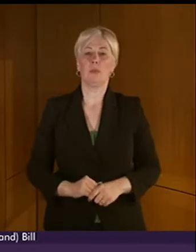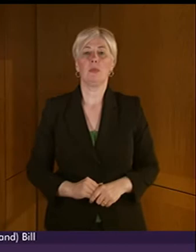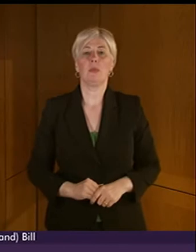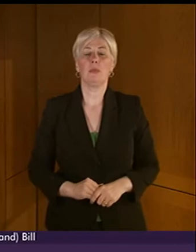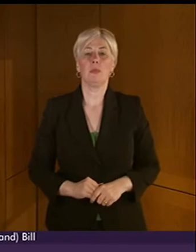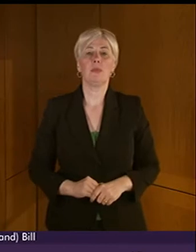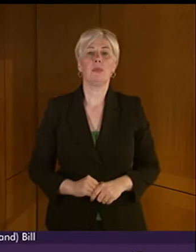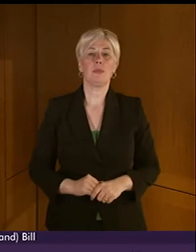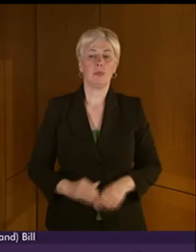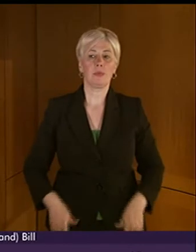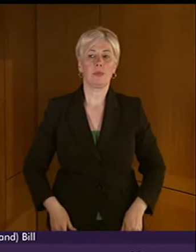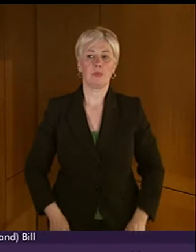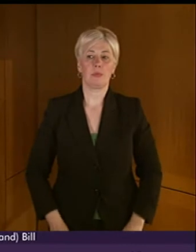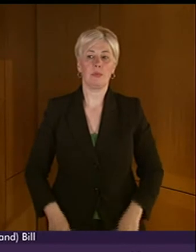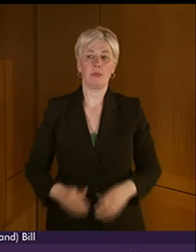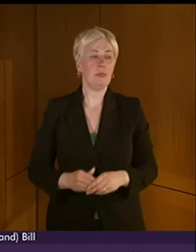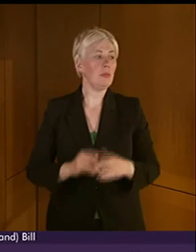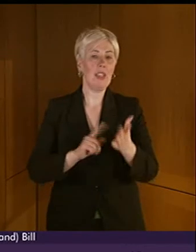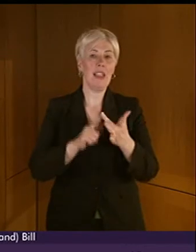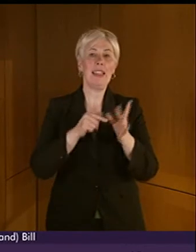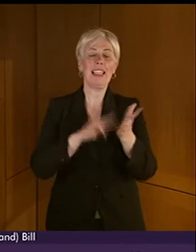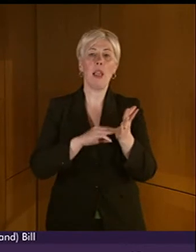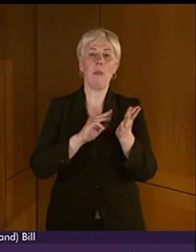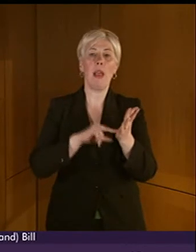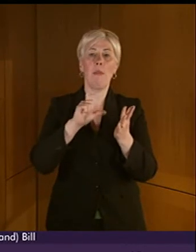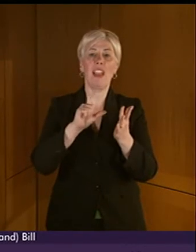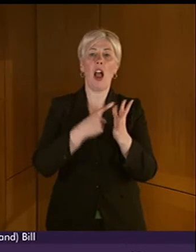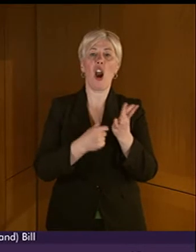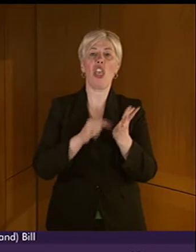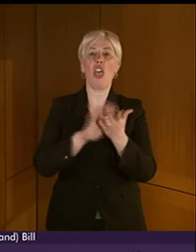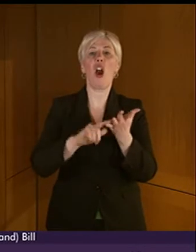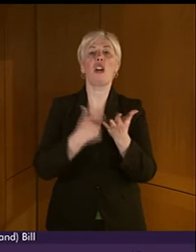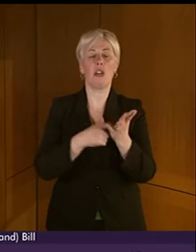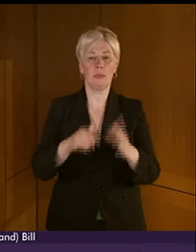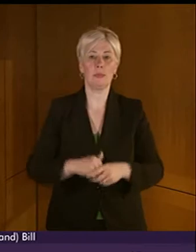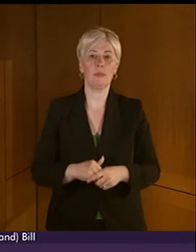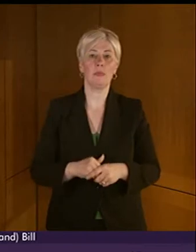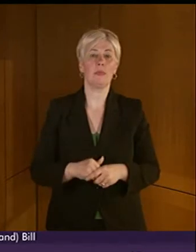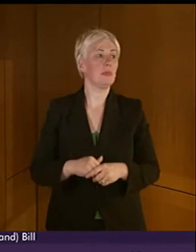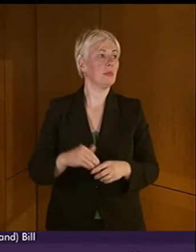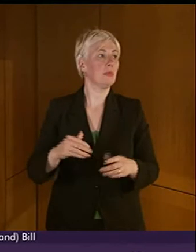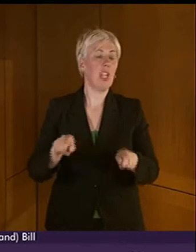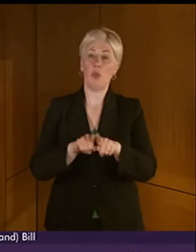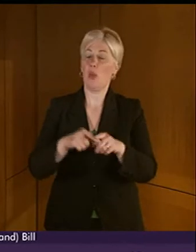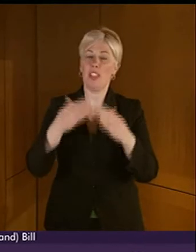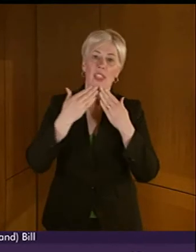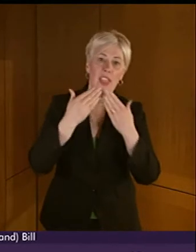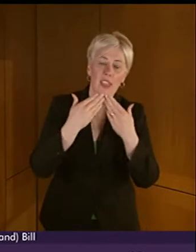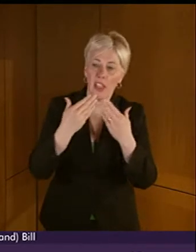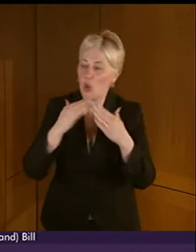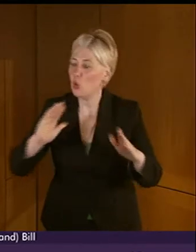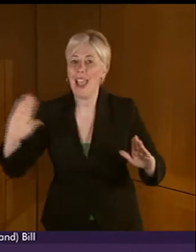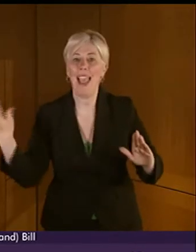be followed by Stuart Stevenson. Thank you, Debbie. I will start, like the convener did, in thanking all those that helped us